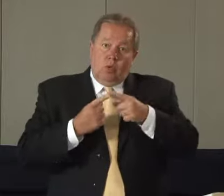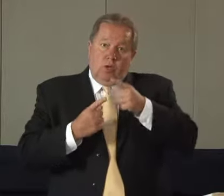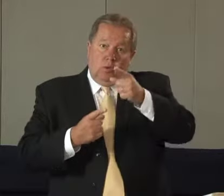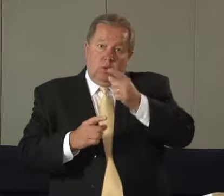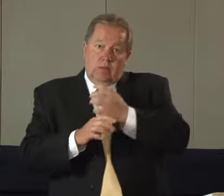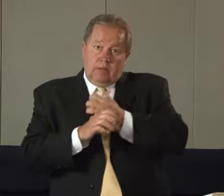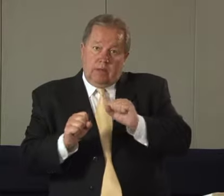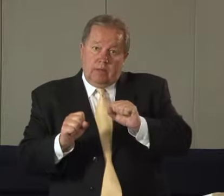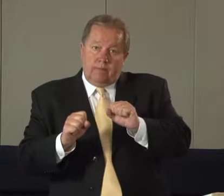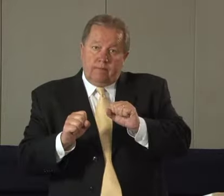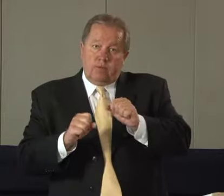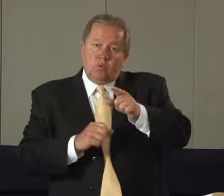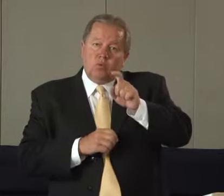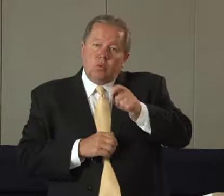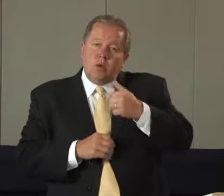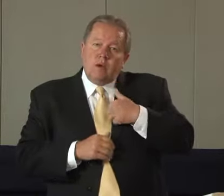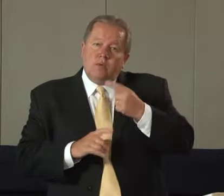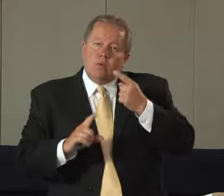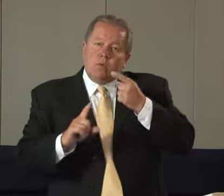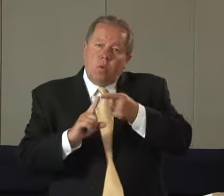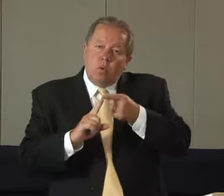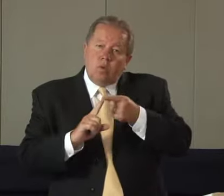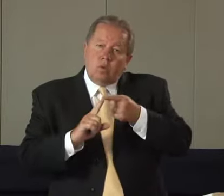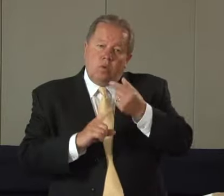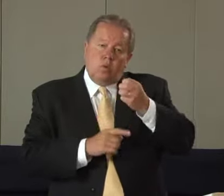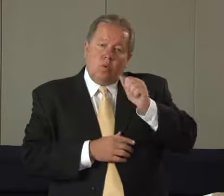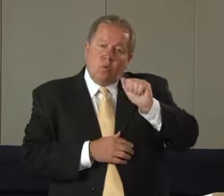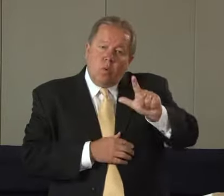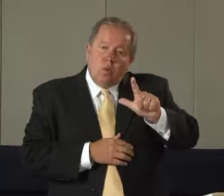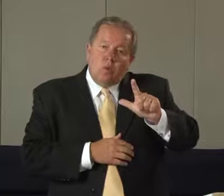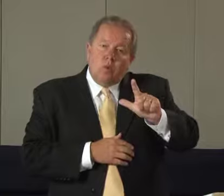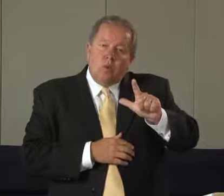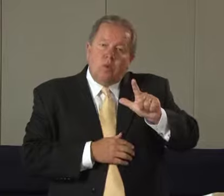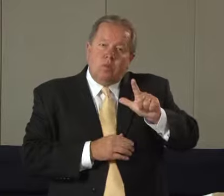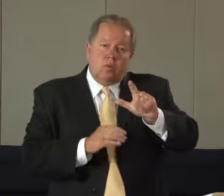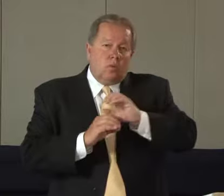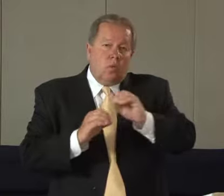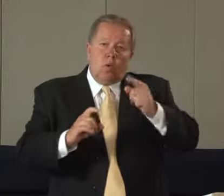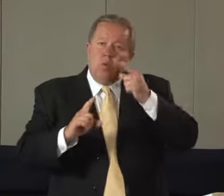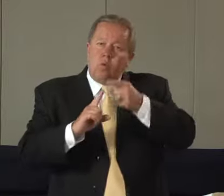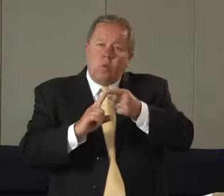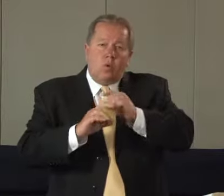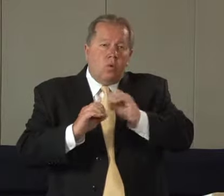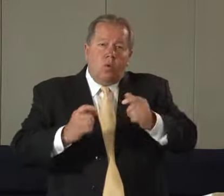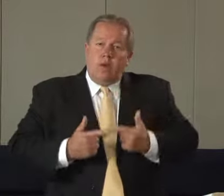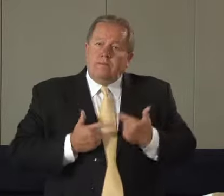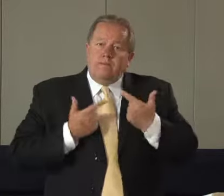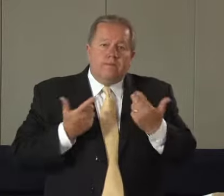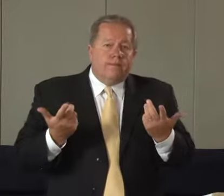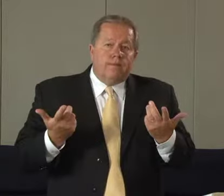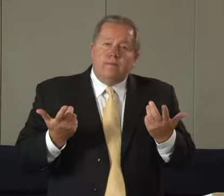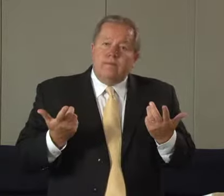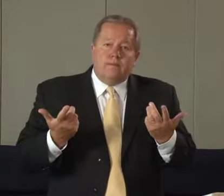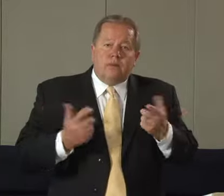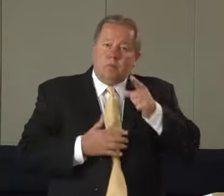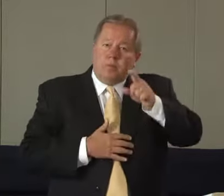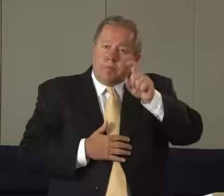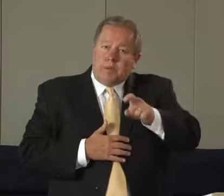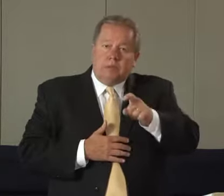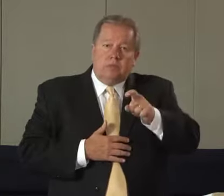Christ in your life when you accept Christ as Savior immediately comes some goals if you have no goals in life